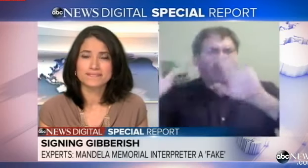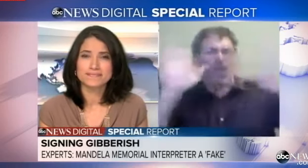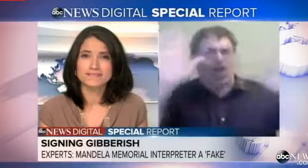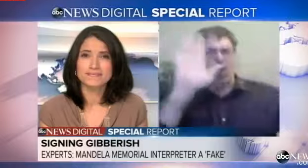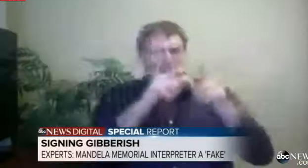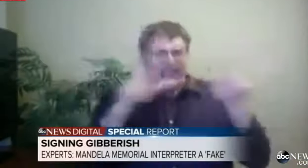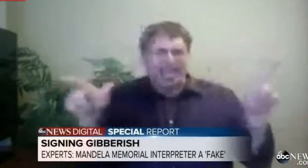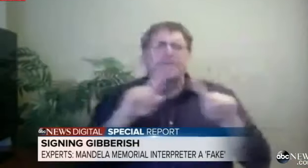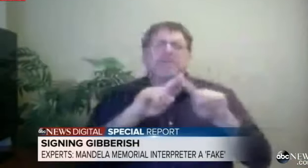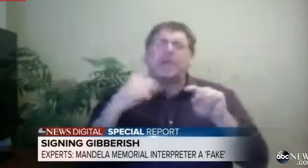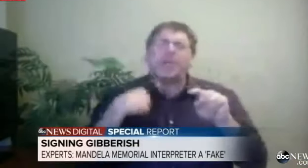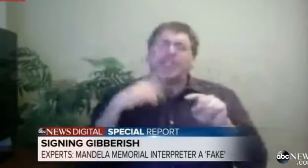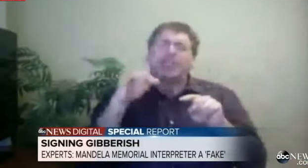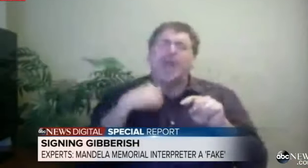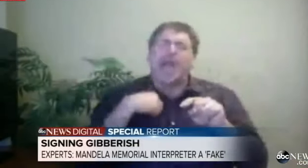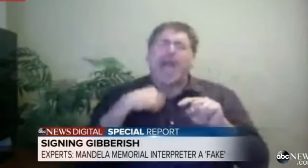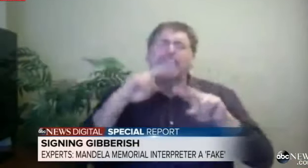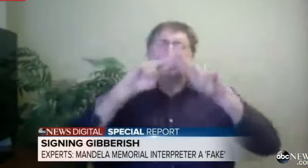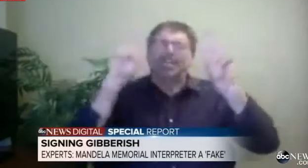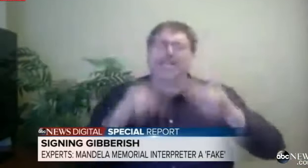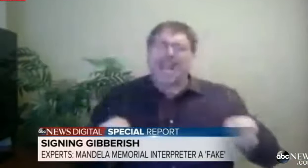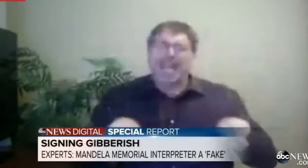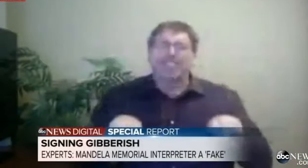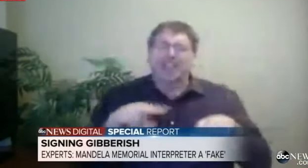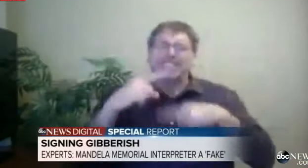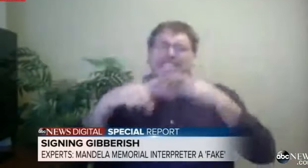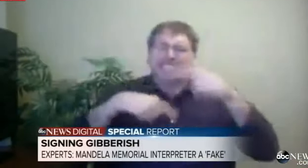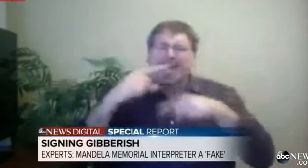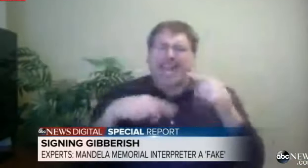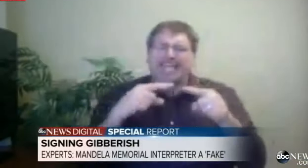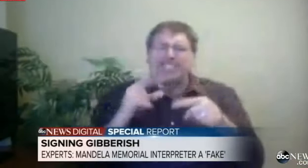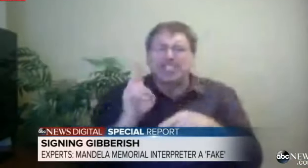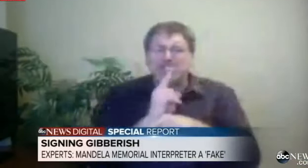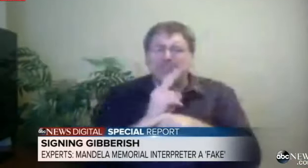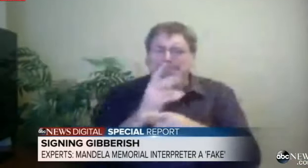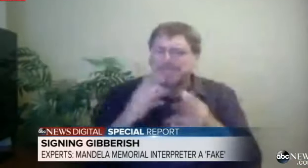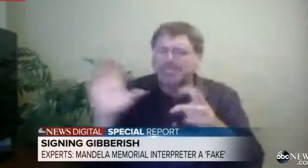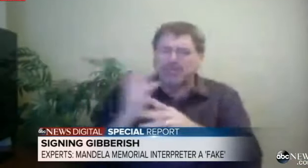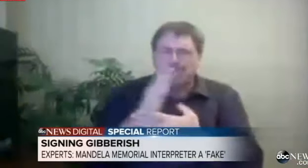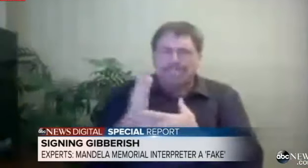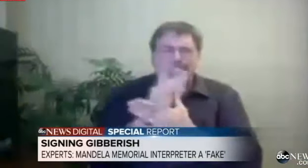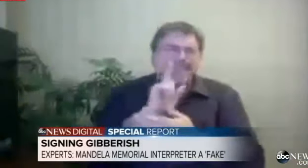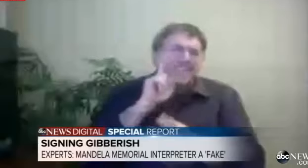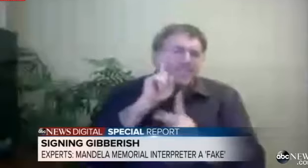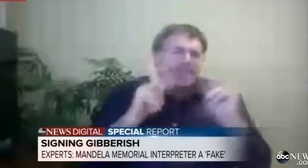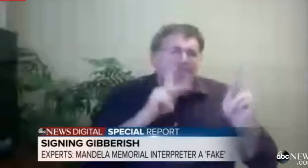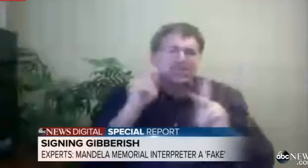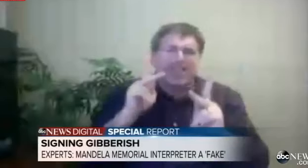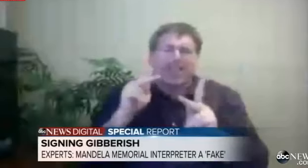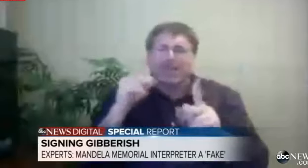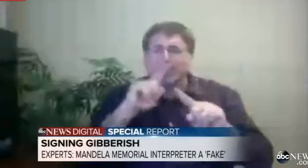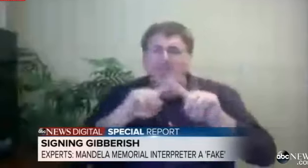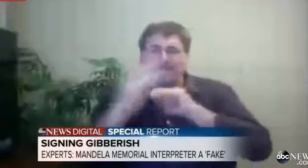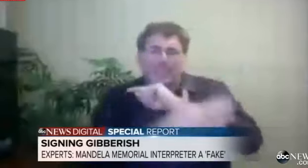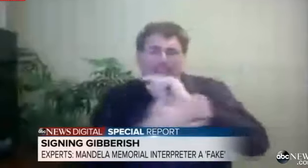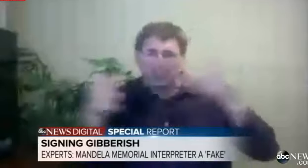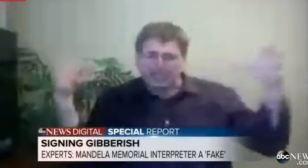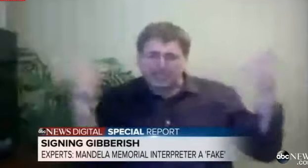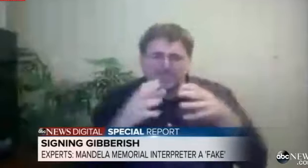As you mentioned, each country does have its own form of sign language. There is an international sign that can be used between